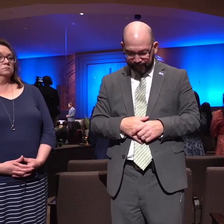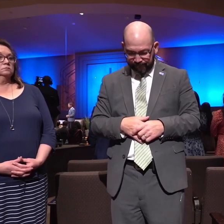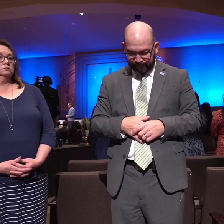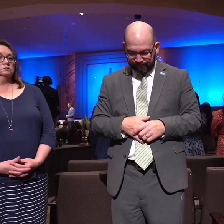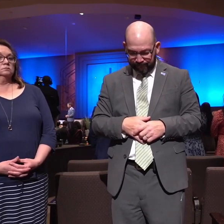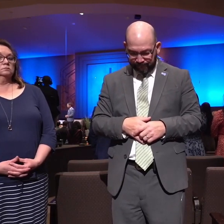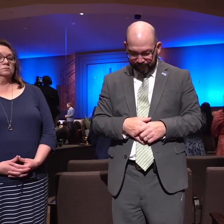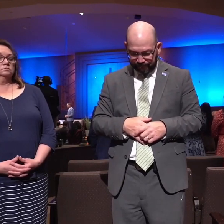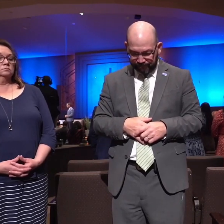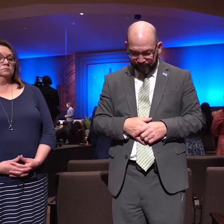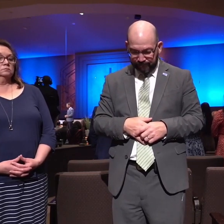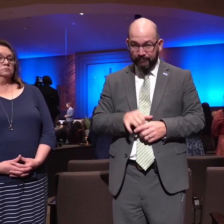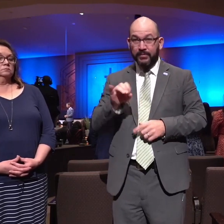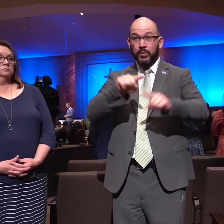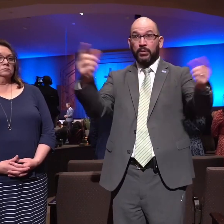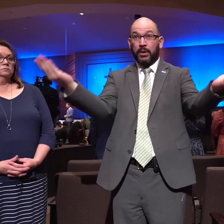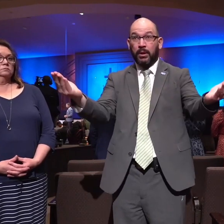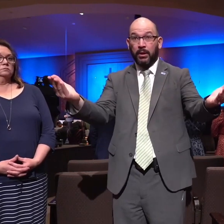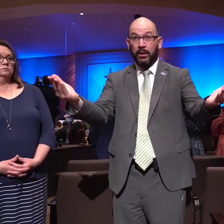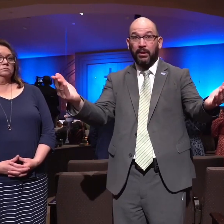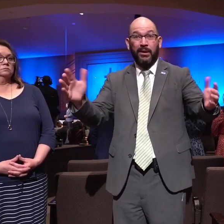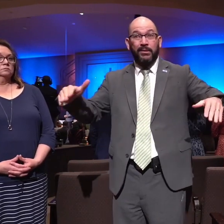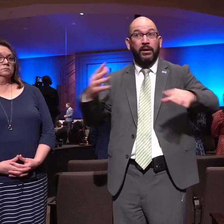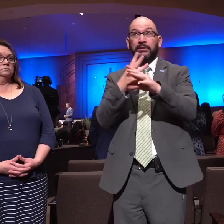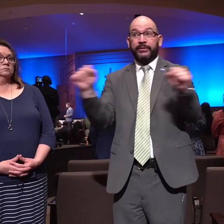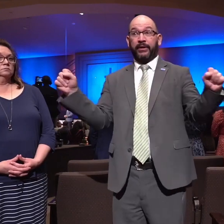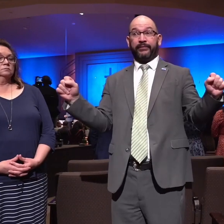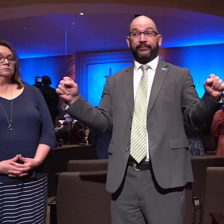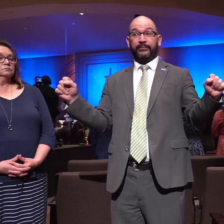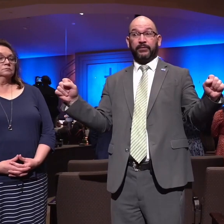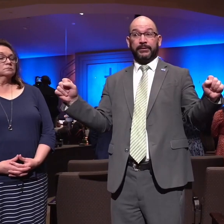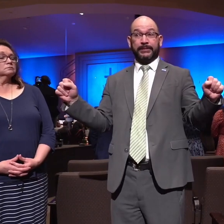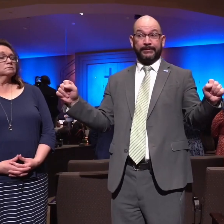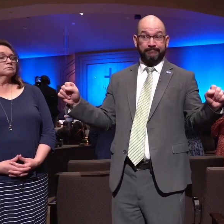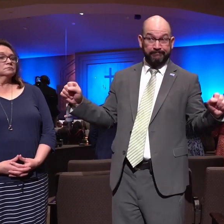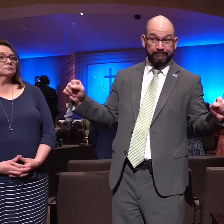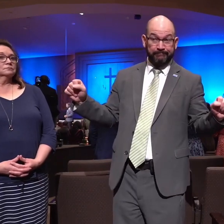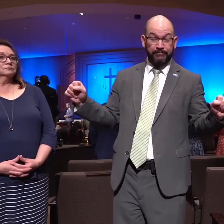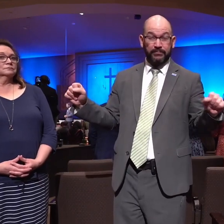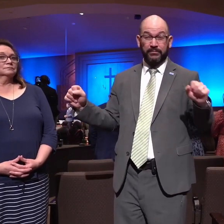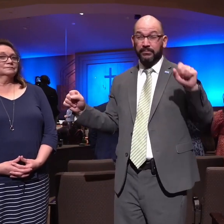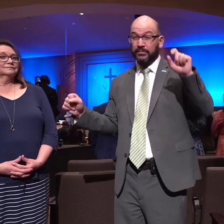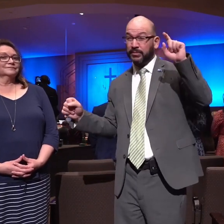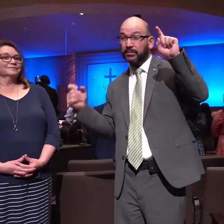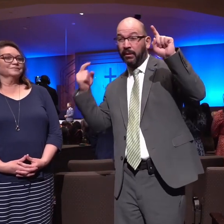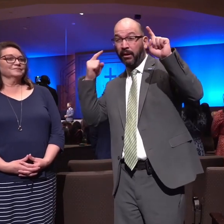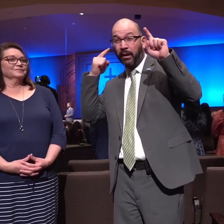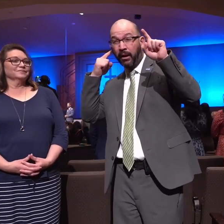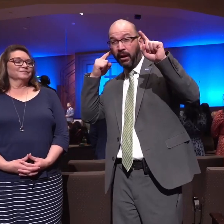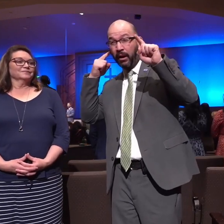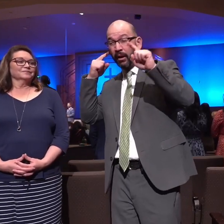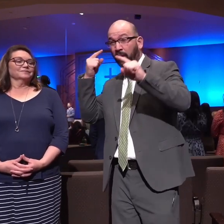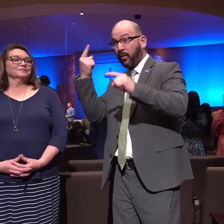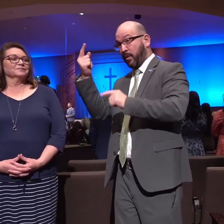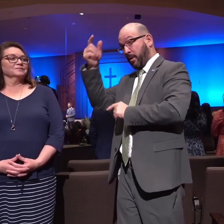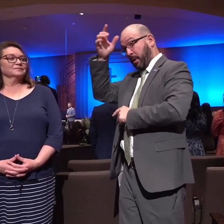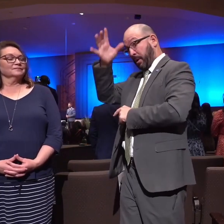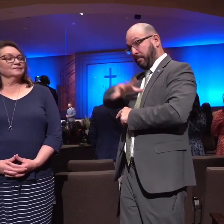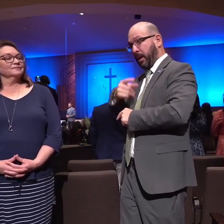if you are here tonight without christ as your savior you heard the testimony of one a moment ago who stood in the waters of baptism